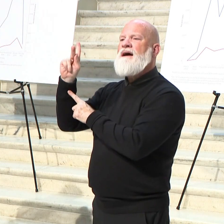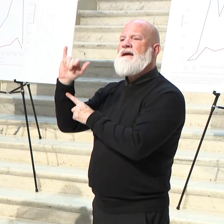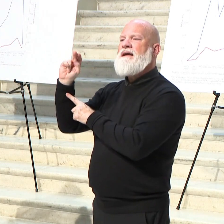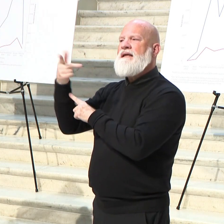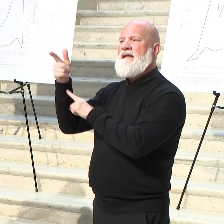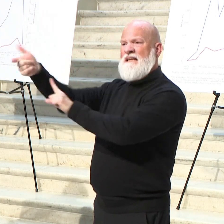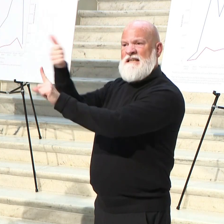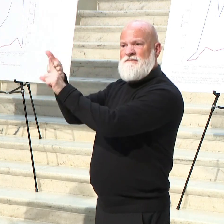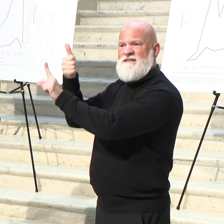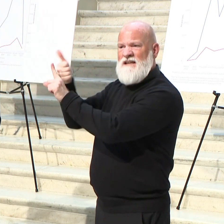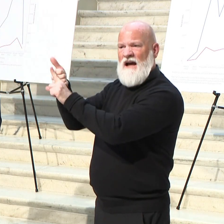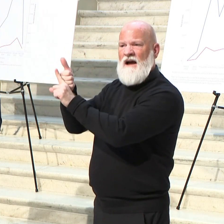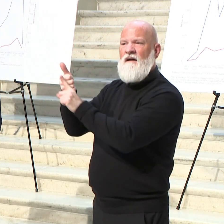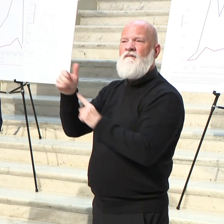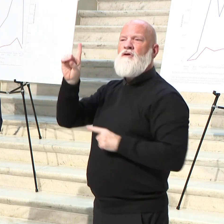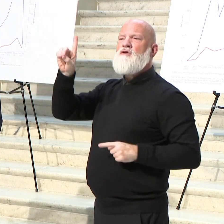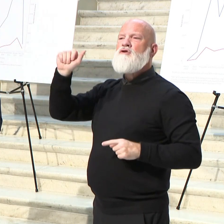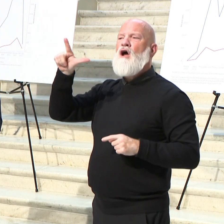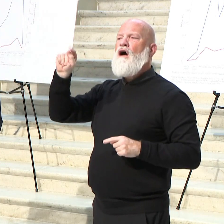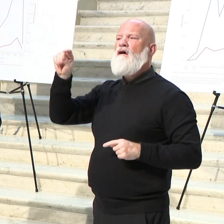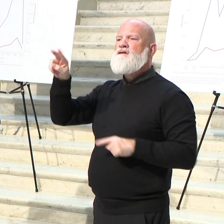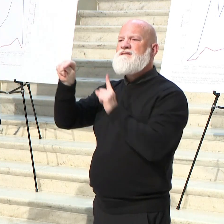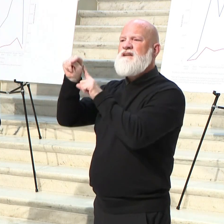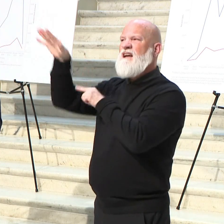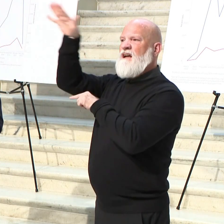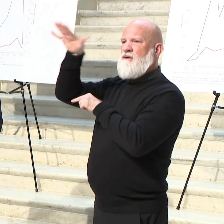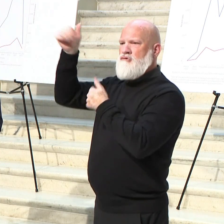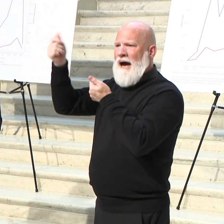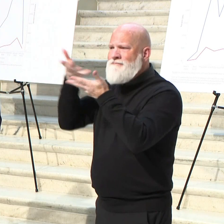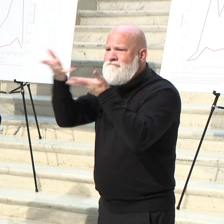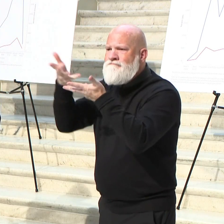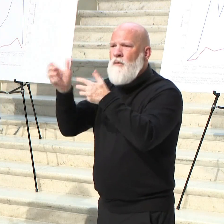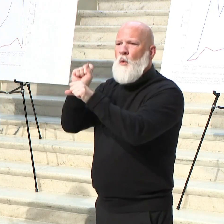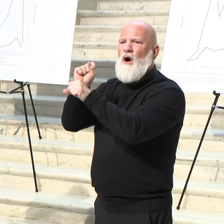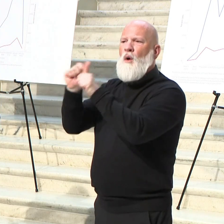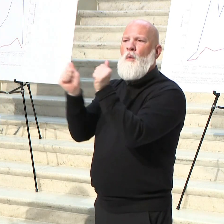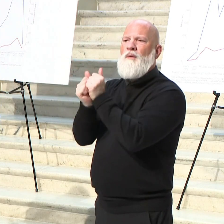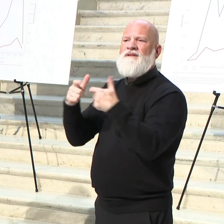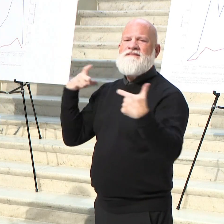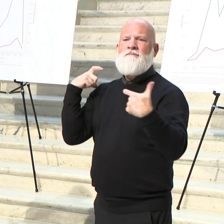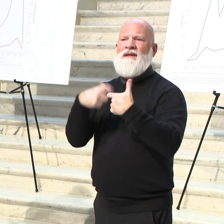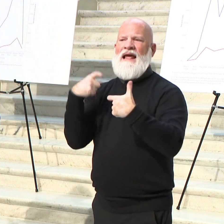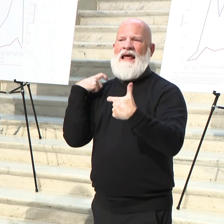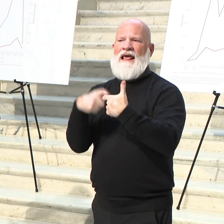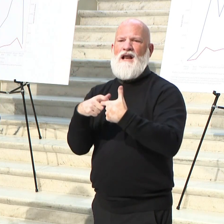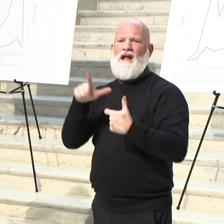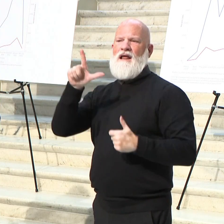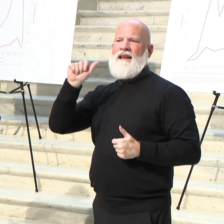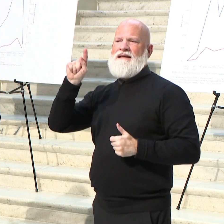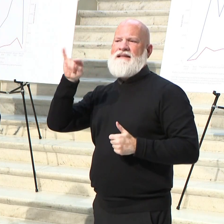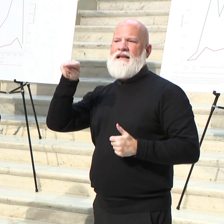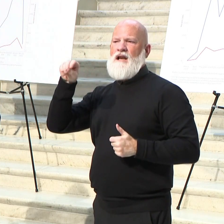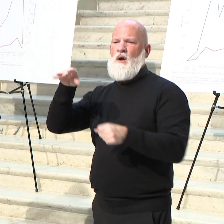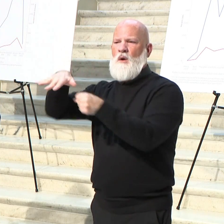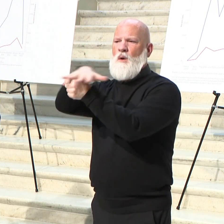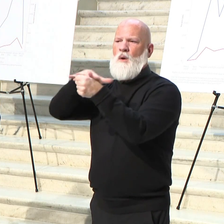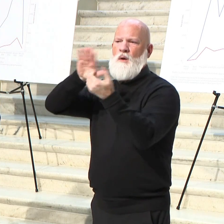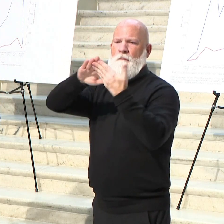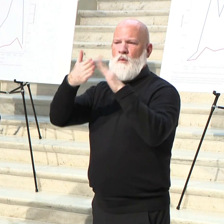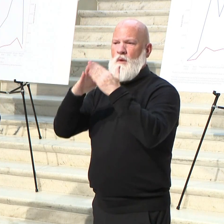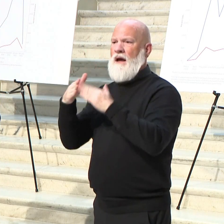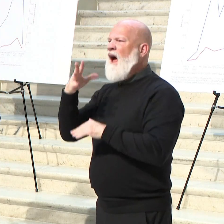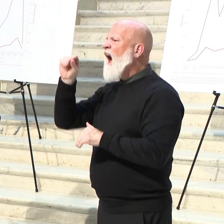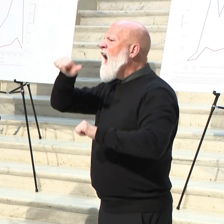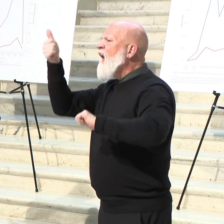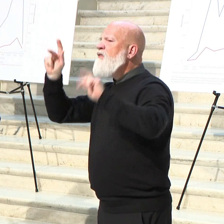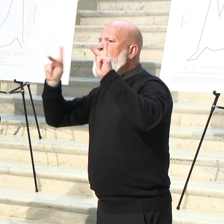Dalton the other day, continues to work on that. A lot of other people we're partnering with, Santiago Marquez has been working